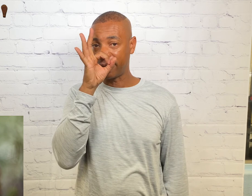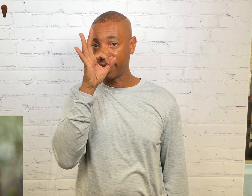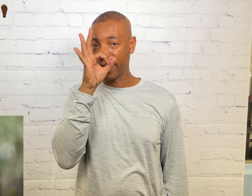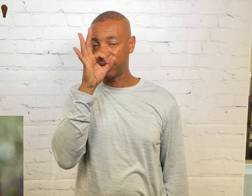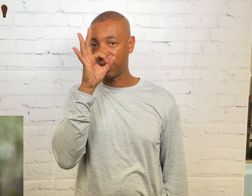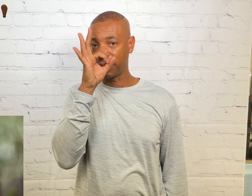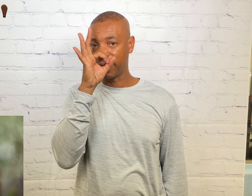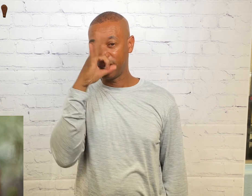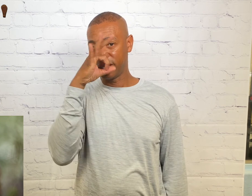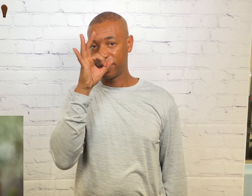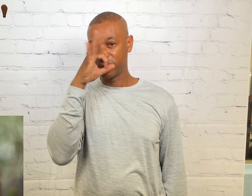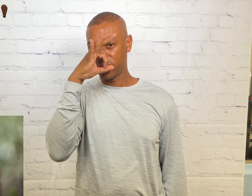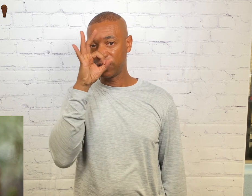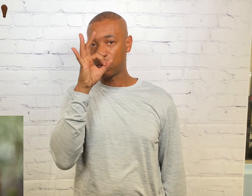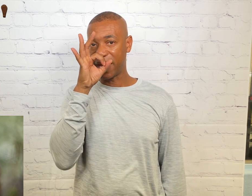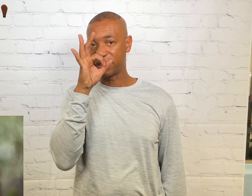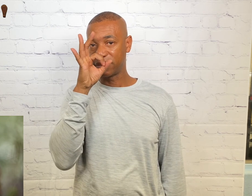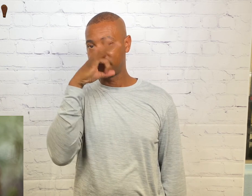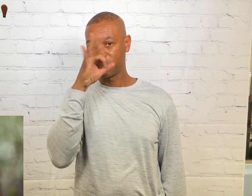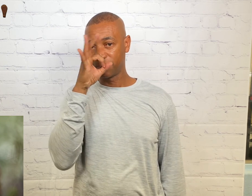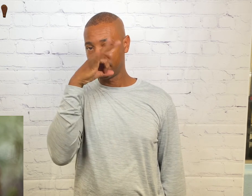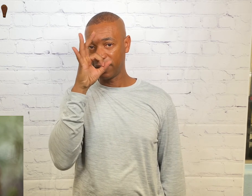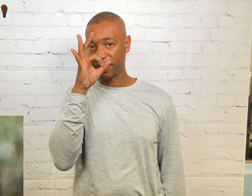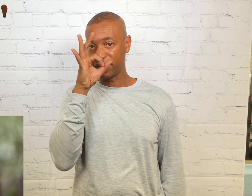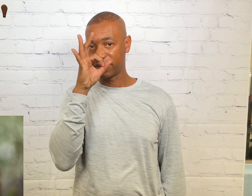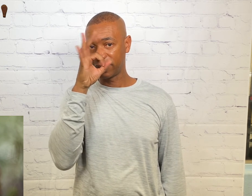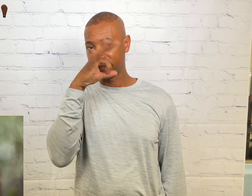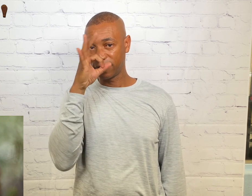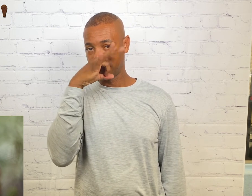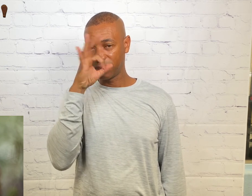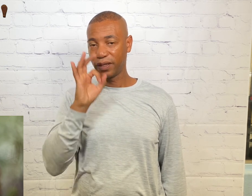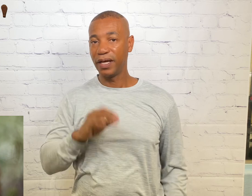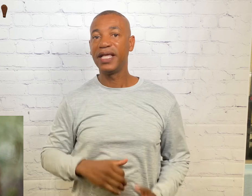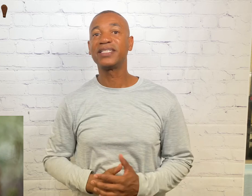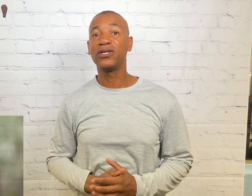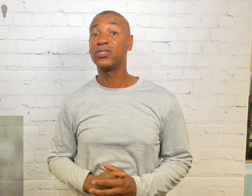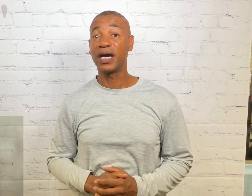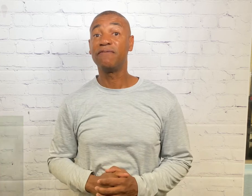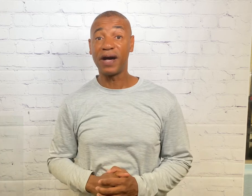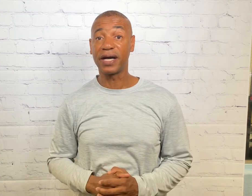and simply turn it twice. Like this. That's how you sign fox.